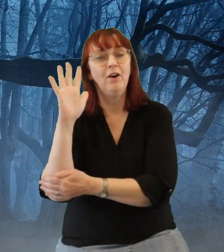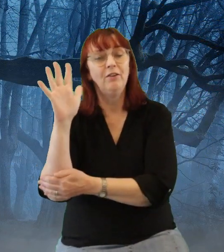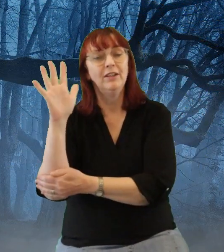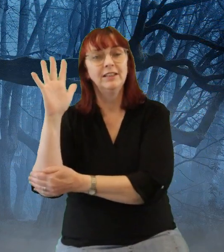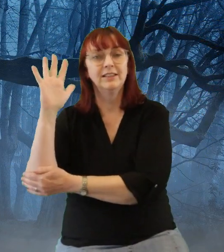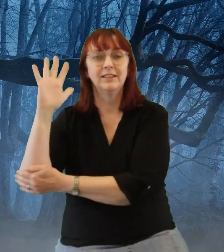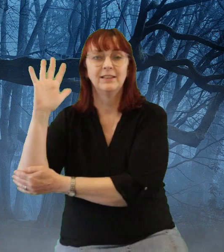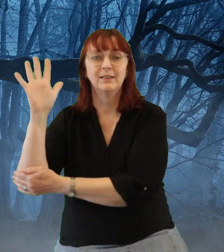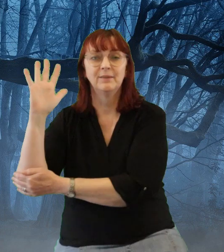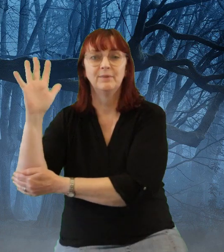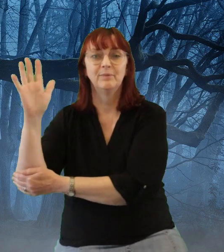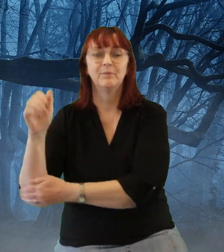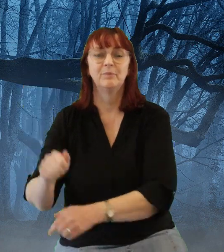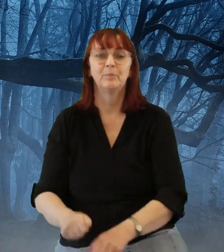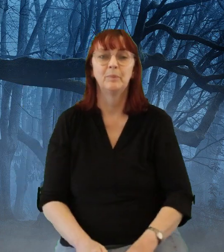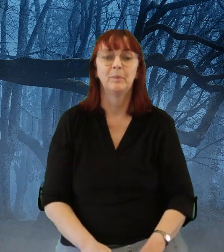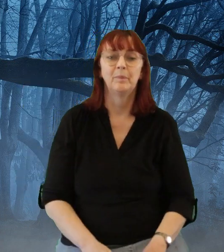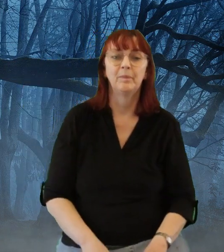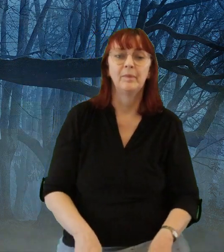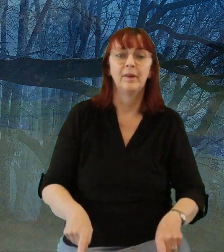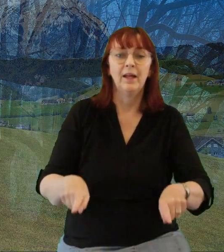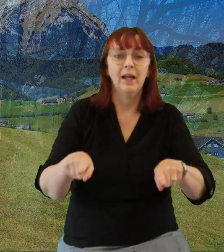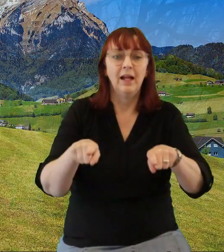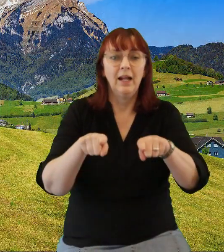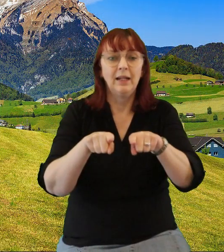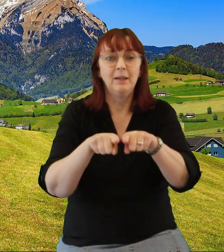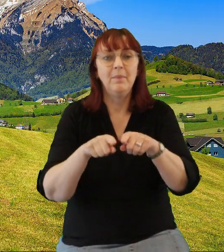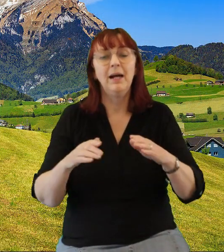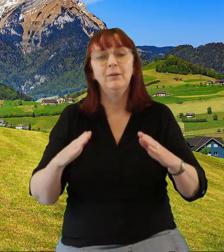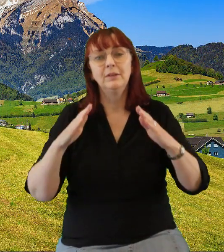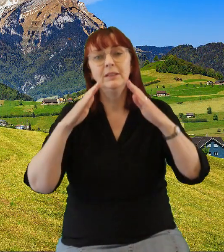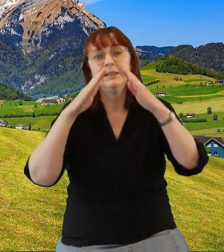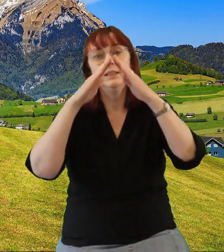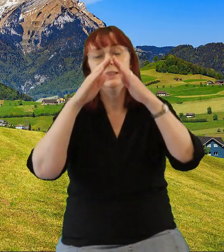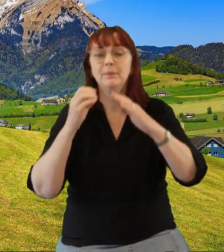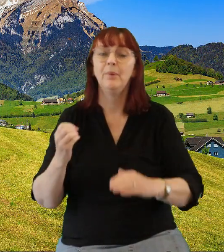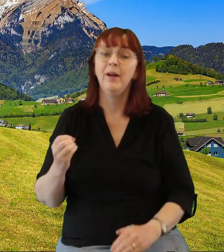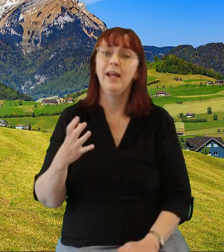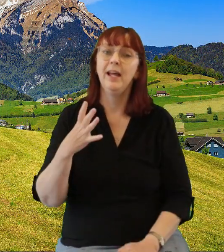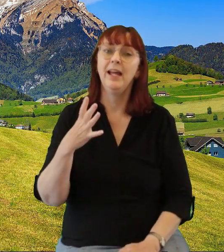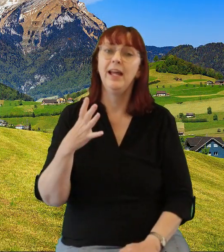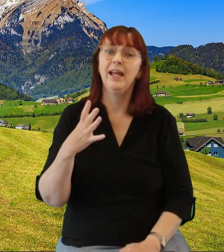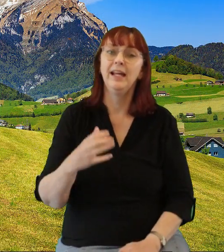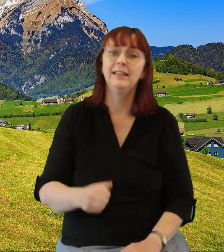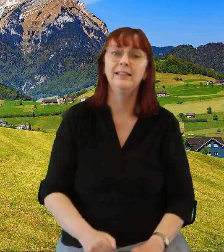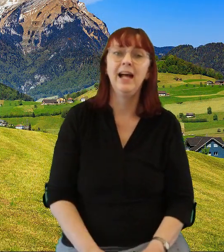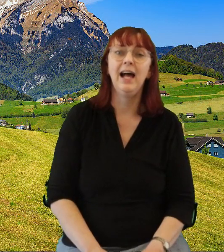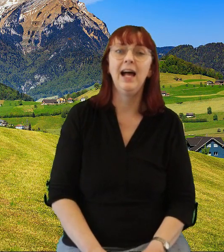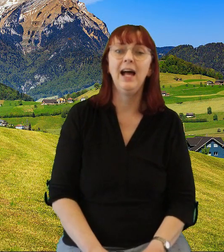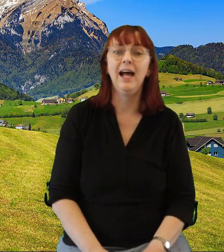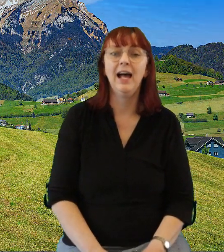forest, like the mountains in springtime,